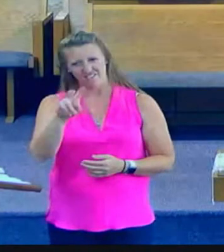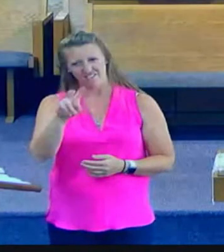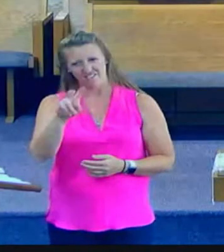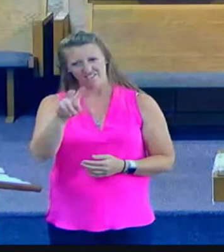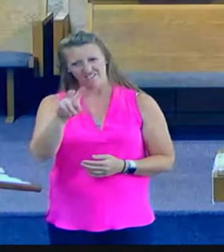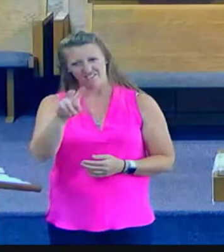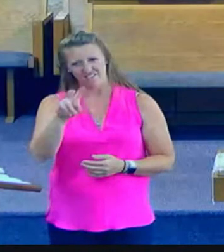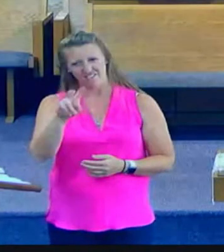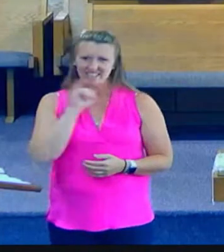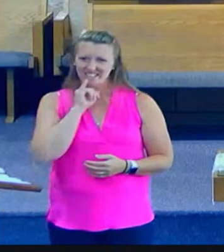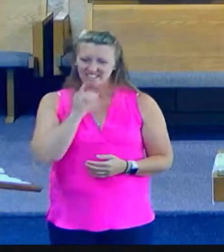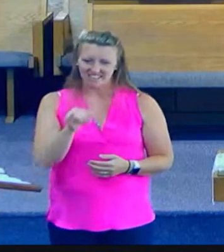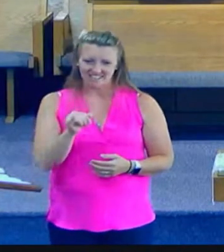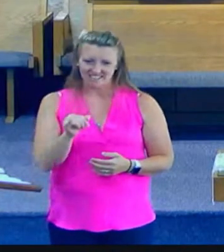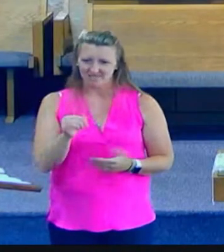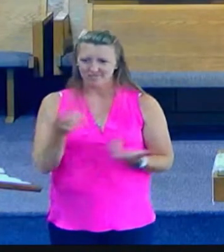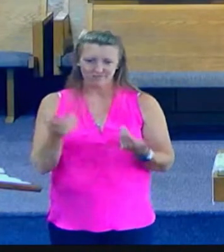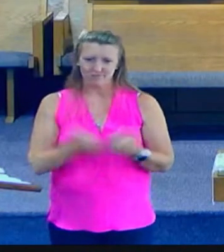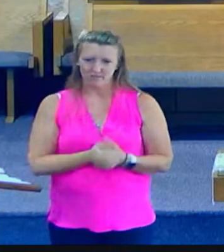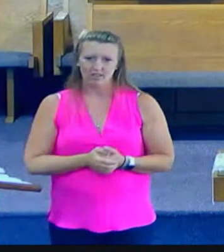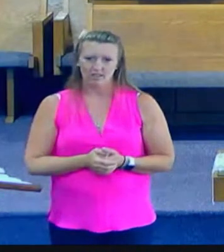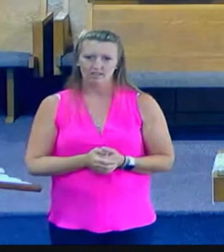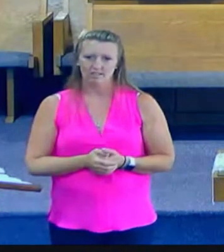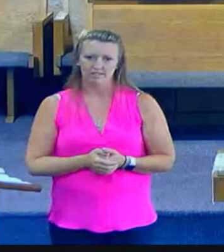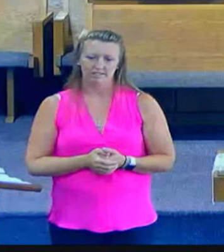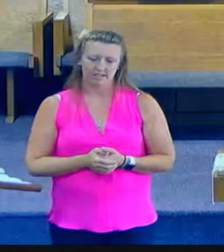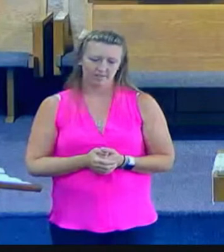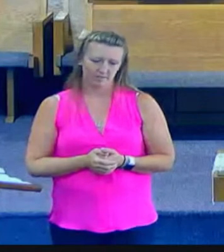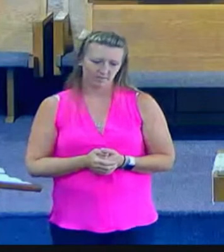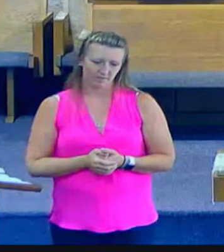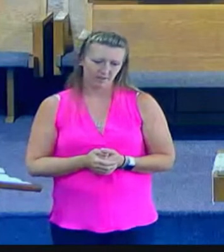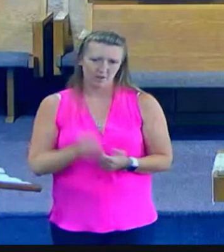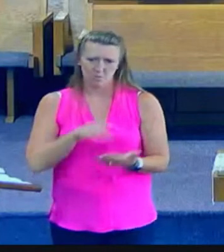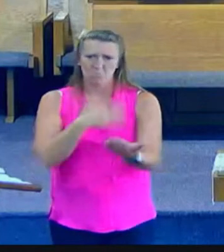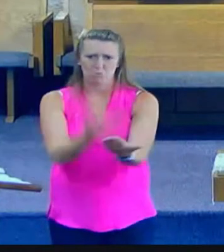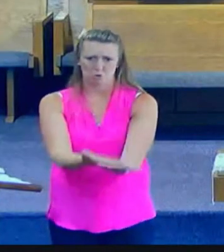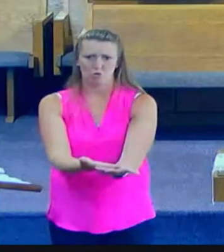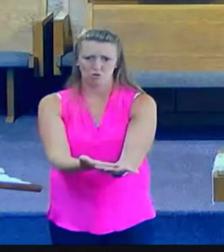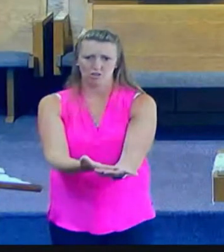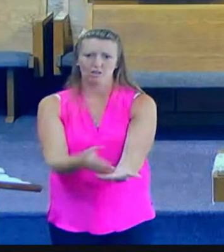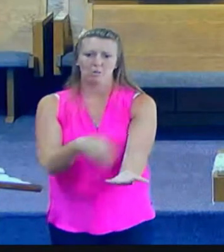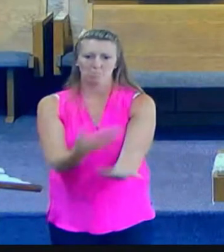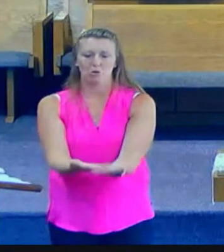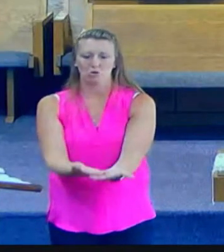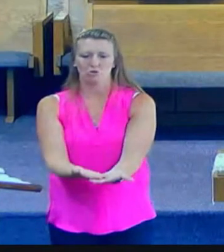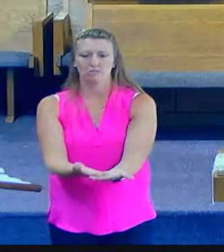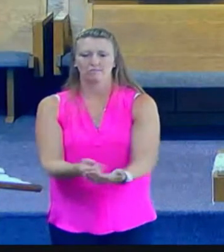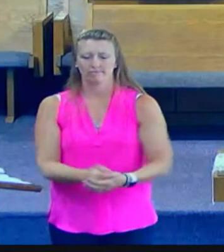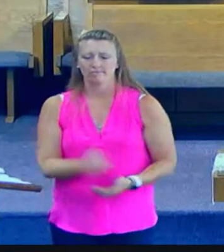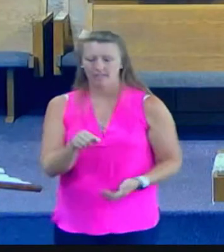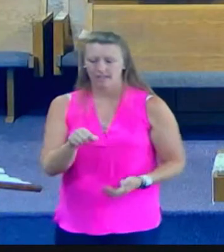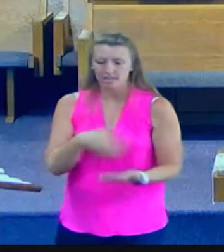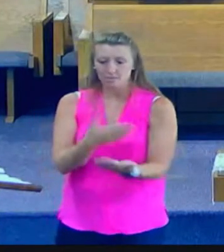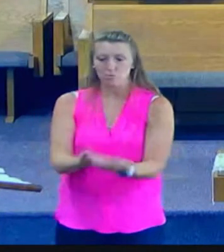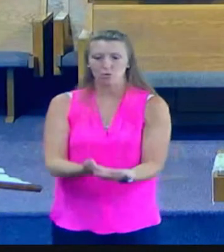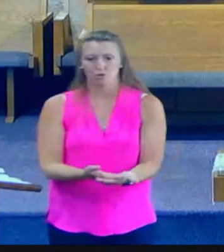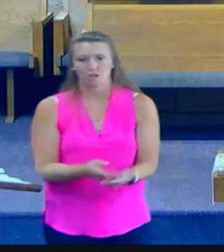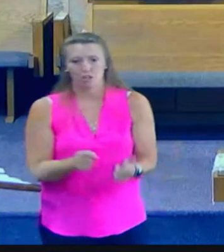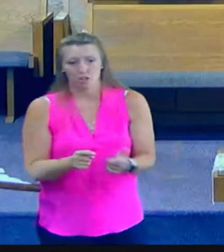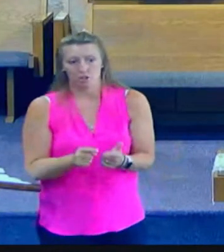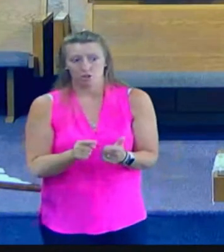I pray that the Holy Spirit will use the message of this passage to bring you face to face today